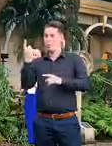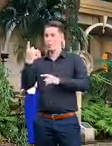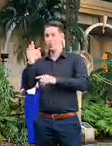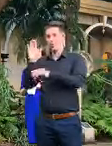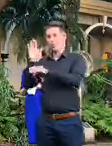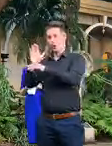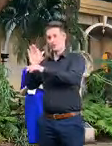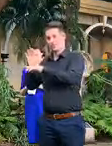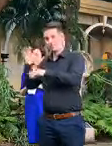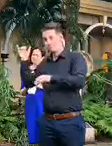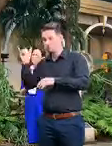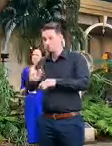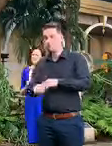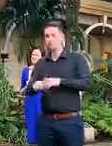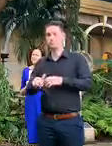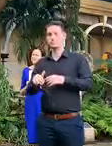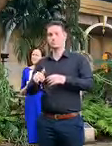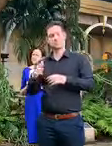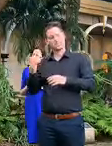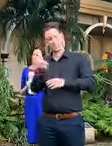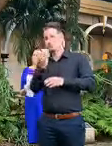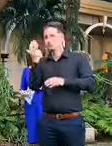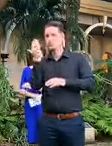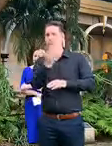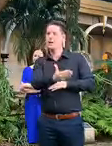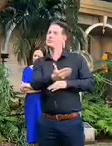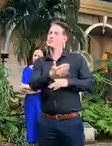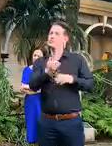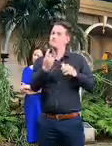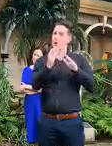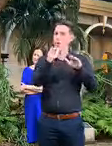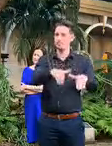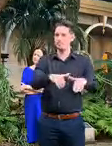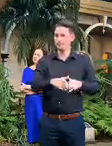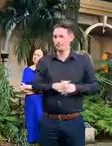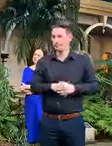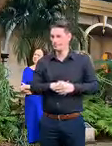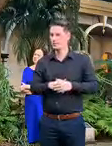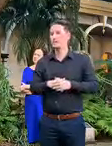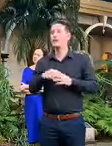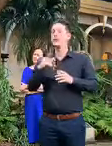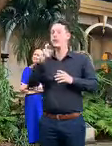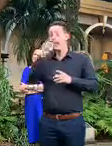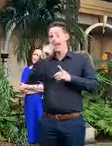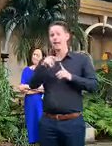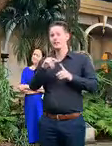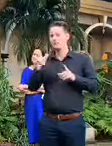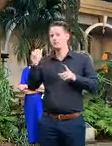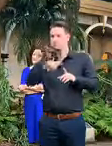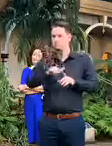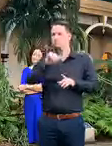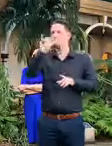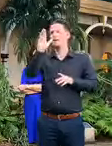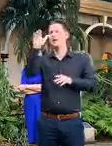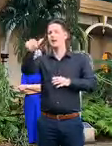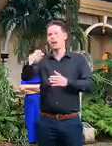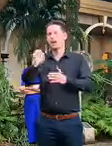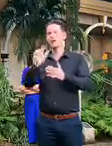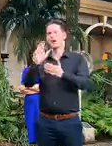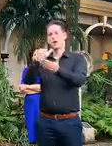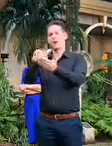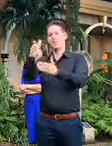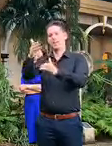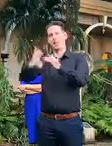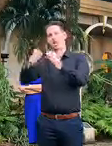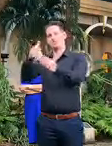who are required to go into to quarantine can travel on to their final destination that's been put in place